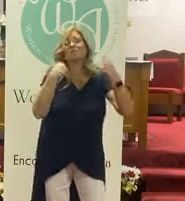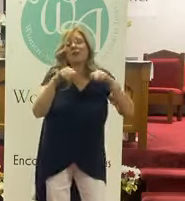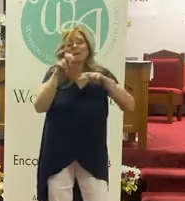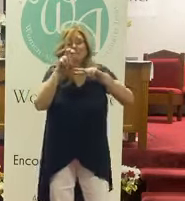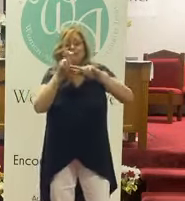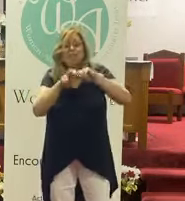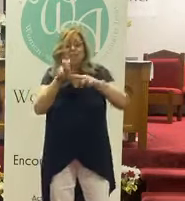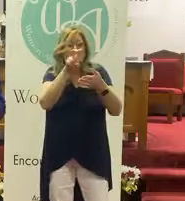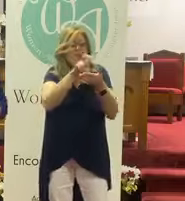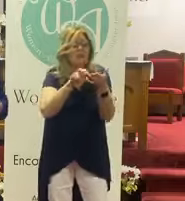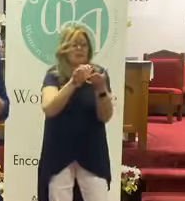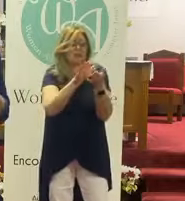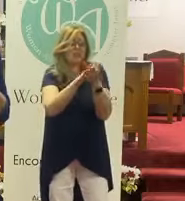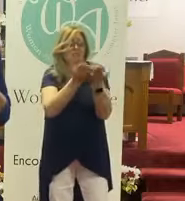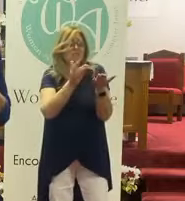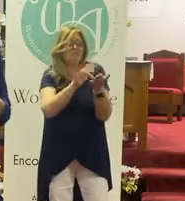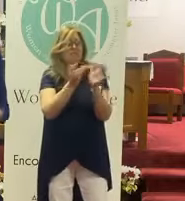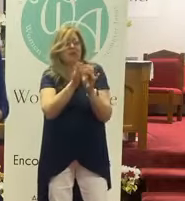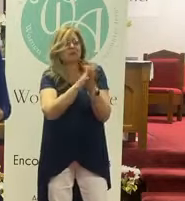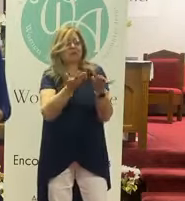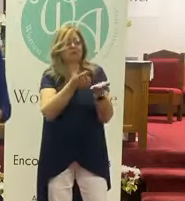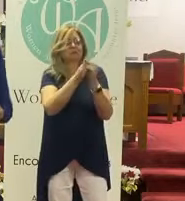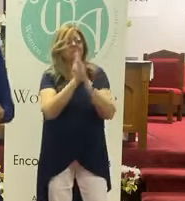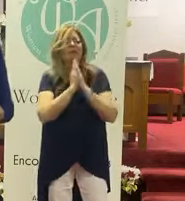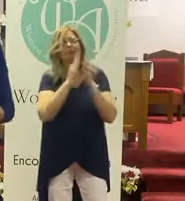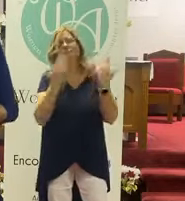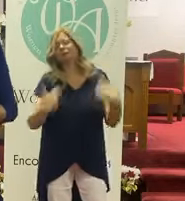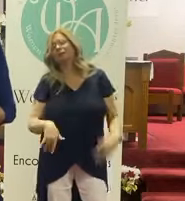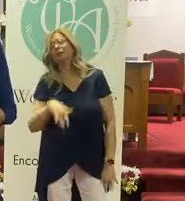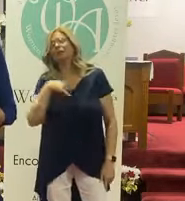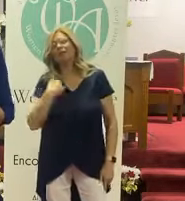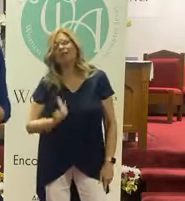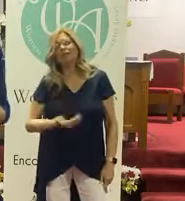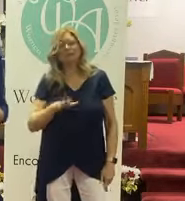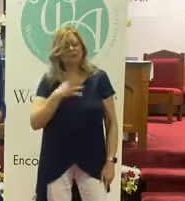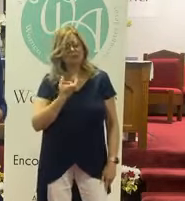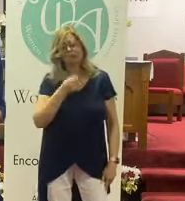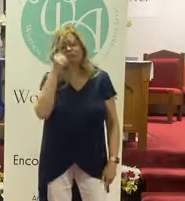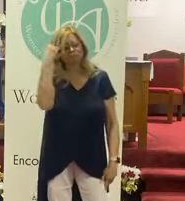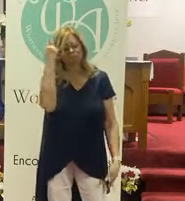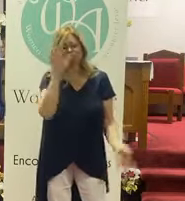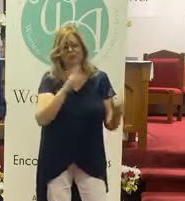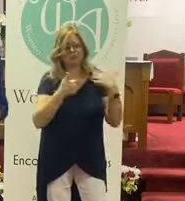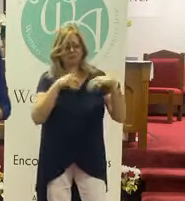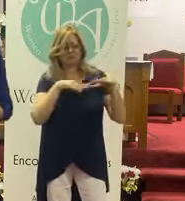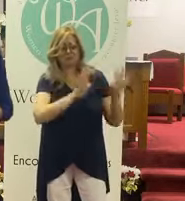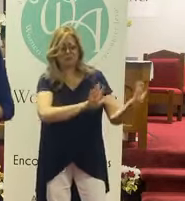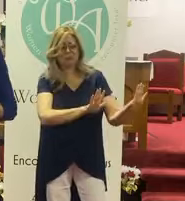sit down and read the Word and you're trying to pray and it's like, huh, I'm just not getting anywhere?